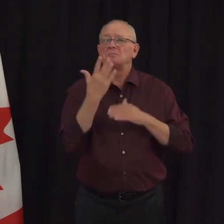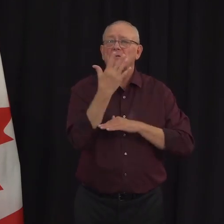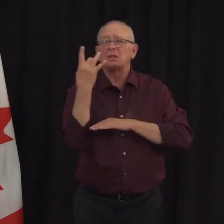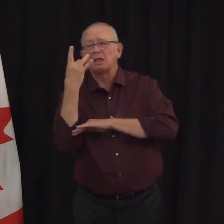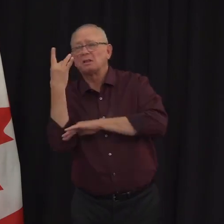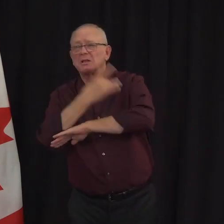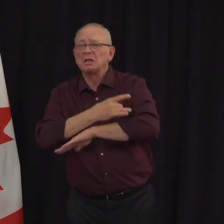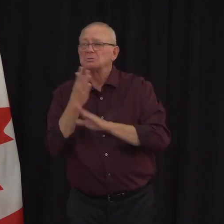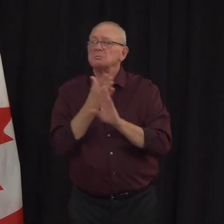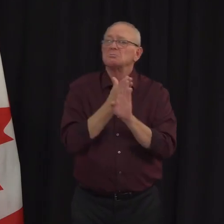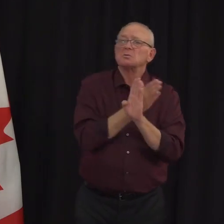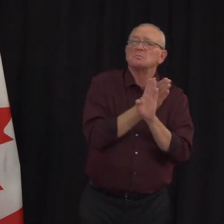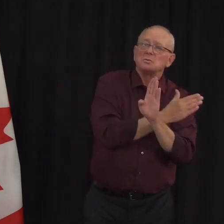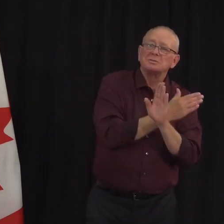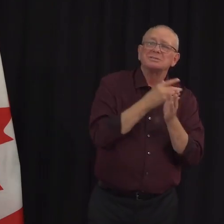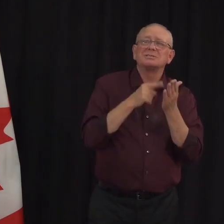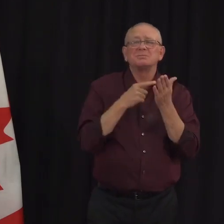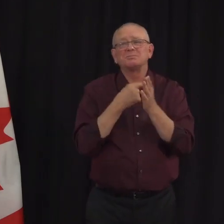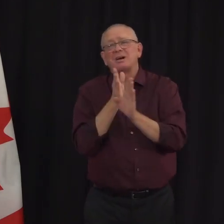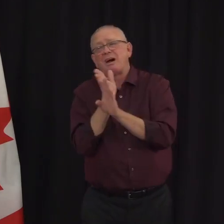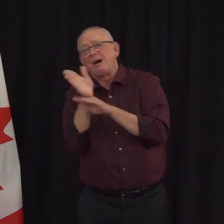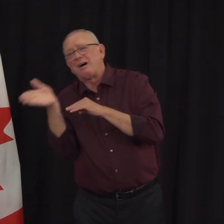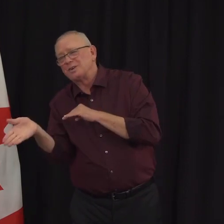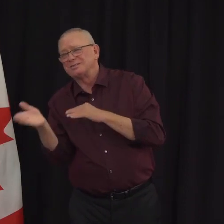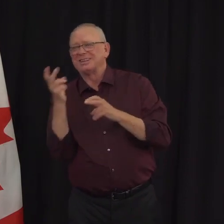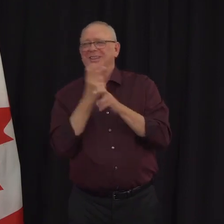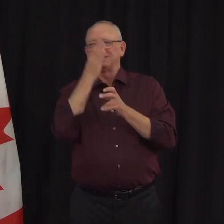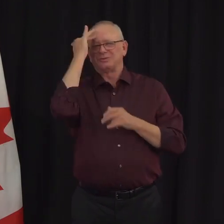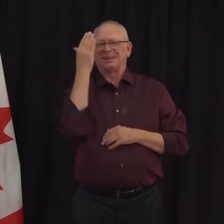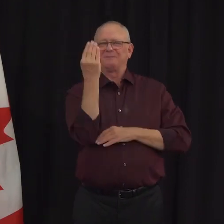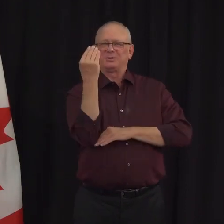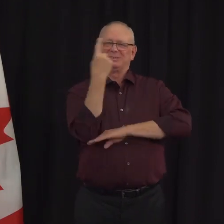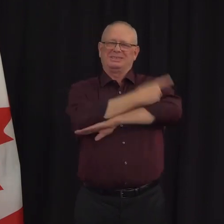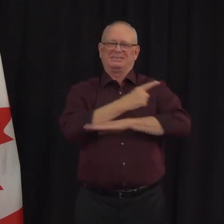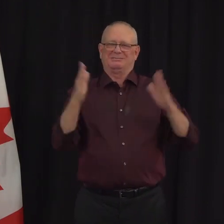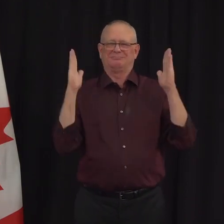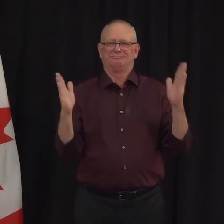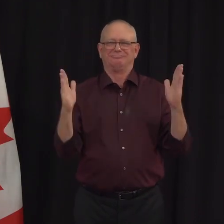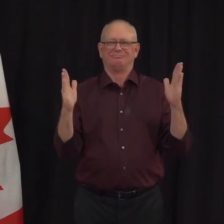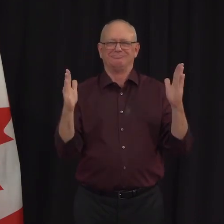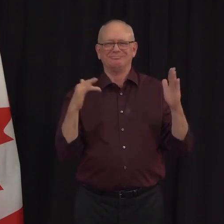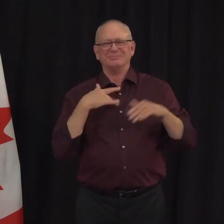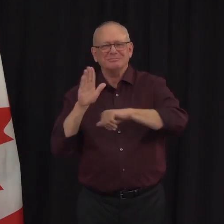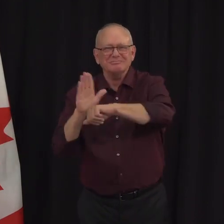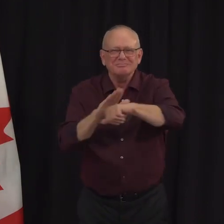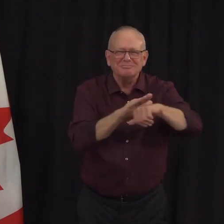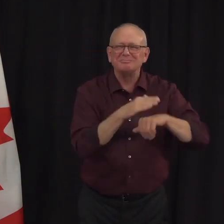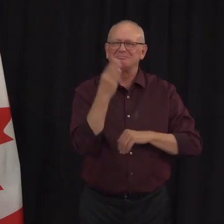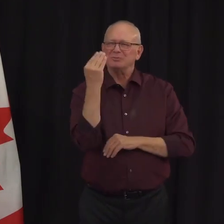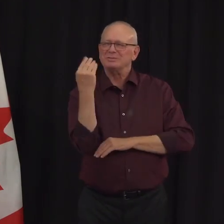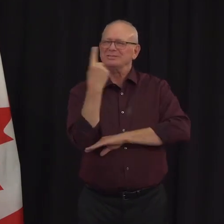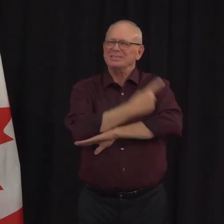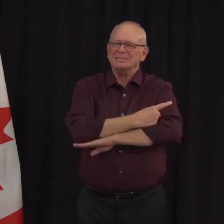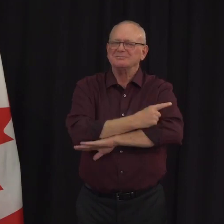to 14 days, which is why we say that COVID-19's incubation period is 2 weeks. A person is not infectious